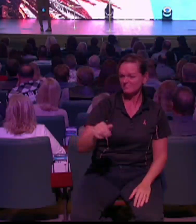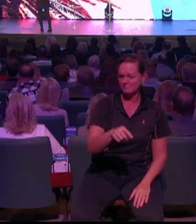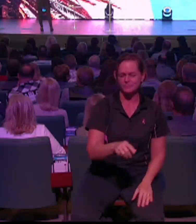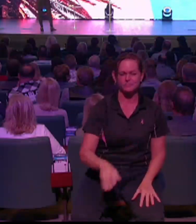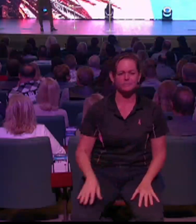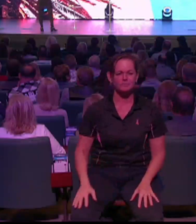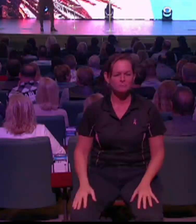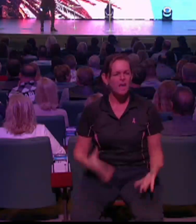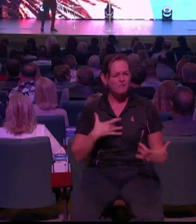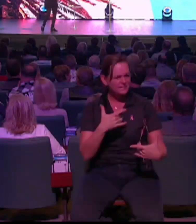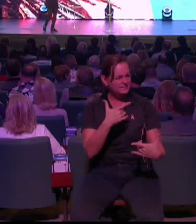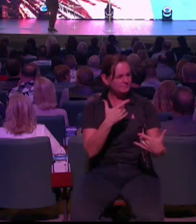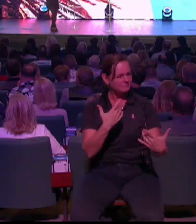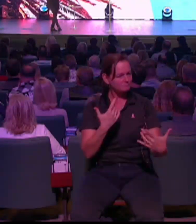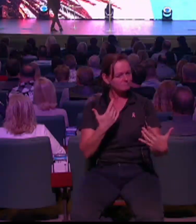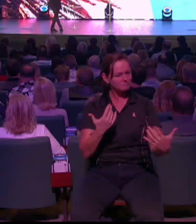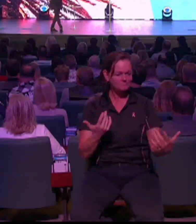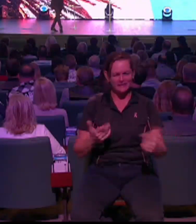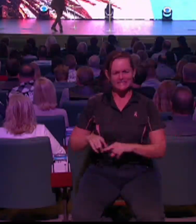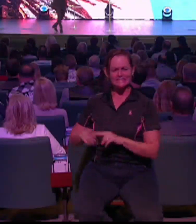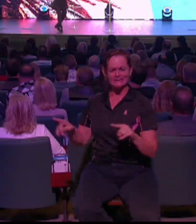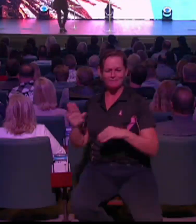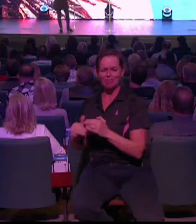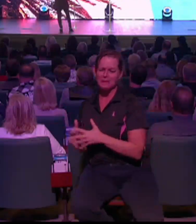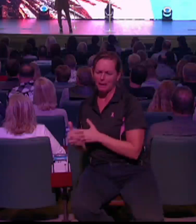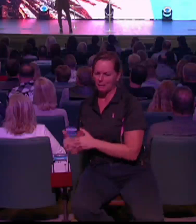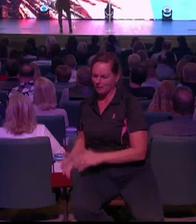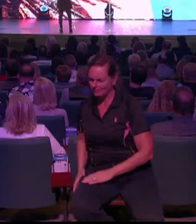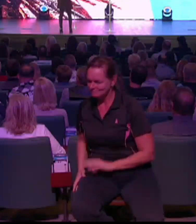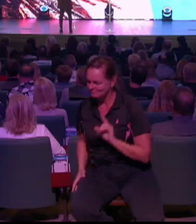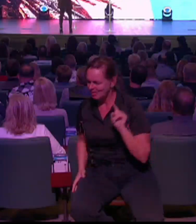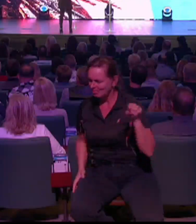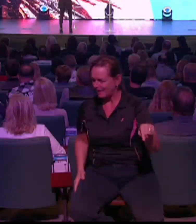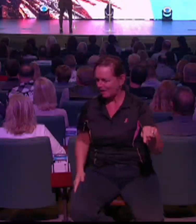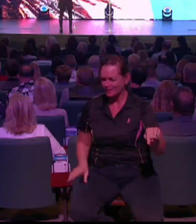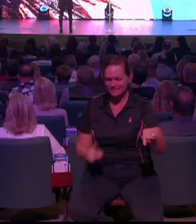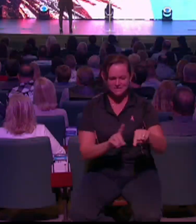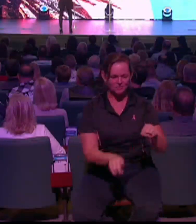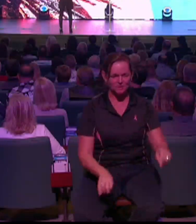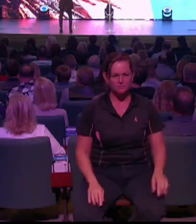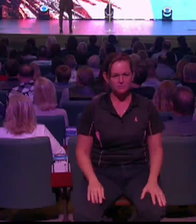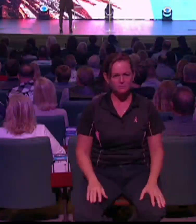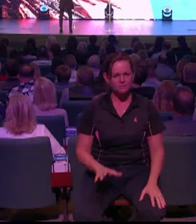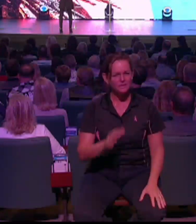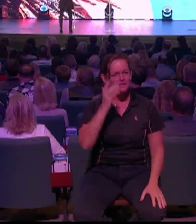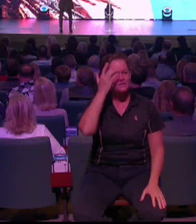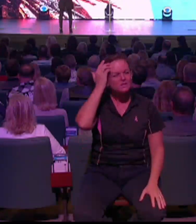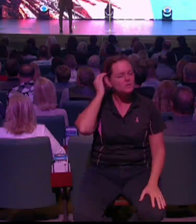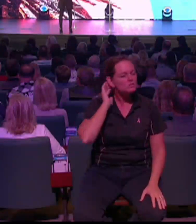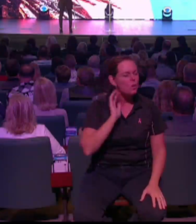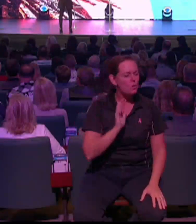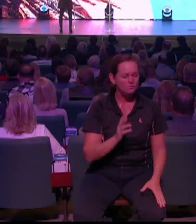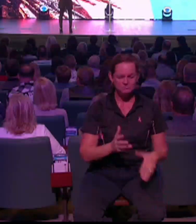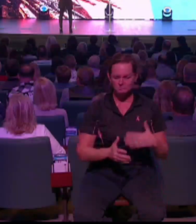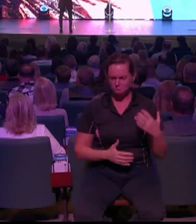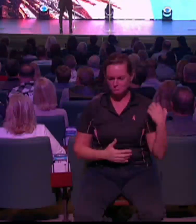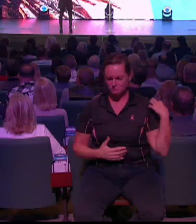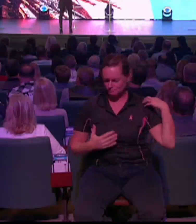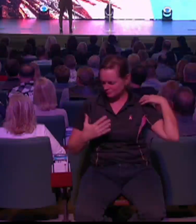And so I told my husband, hey, I love you. And he's like, wait, you're not speaking in Dubai until next Friday. Why are you leaving on Sunday? And I said,